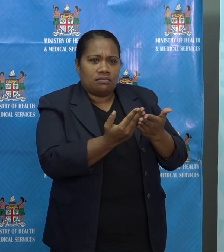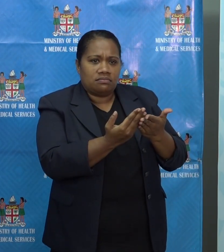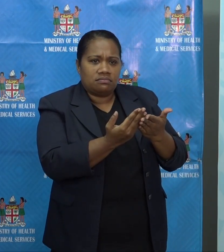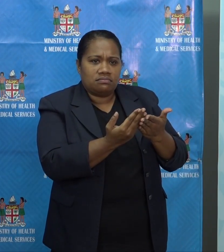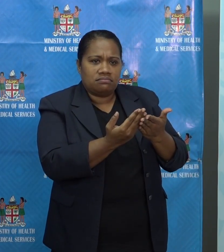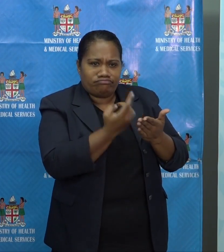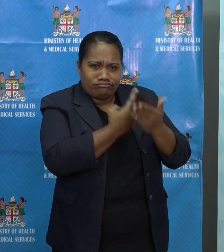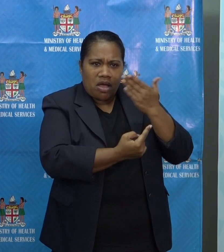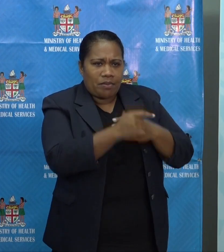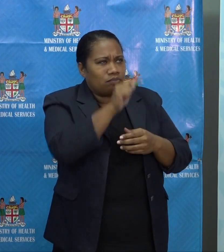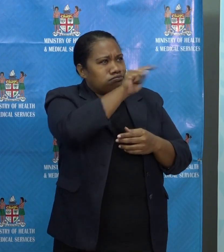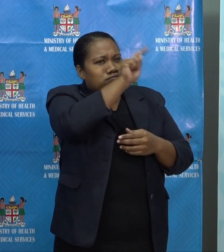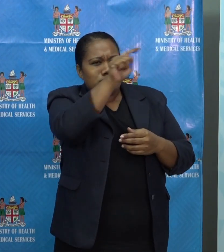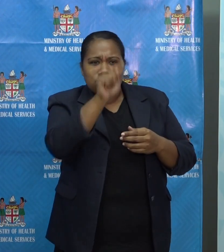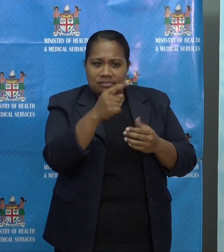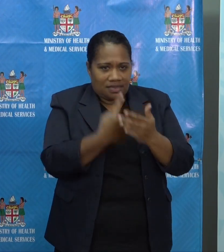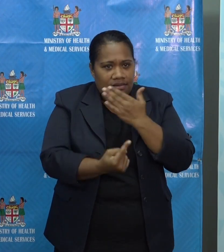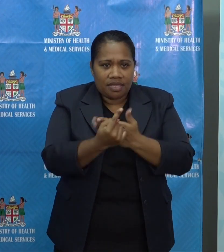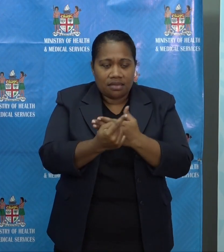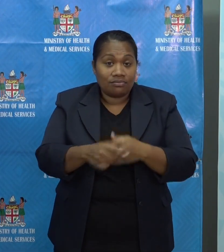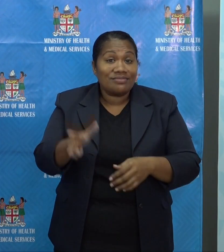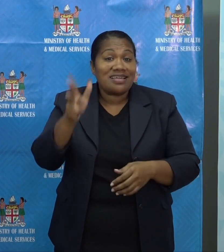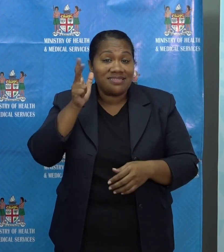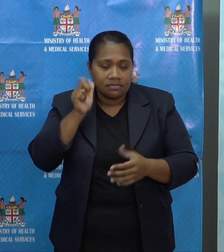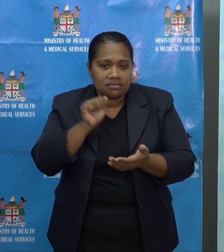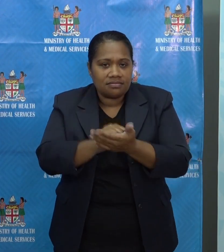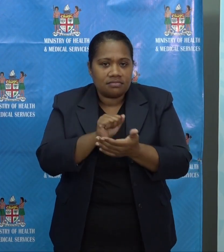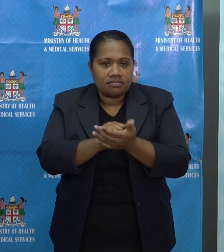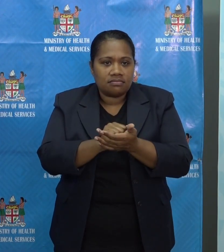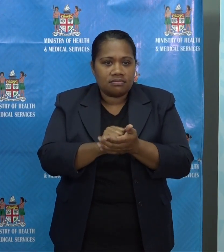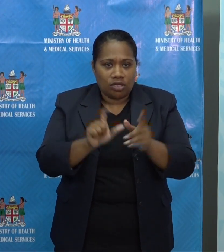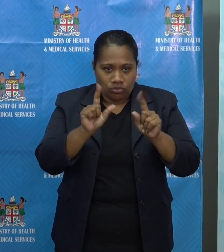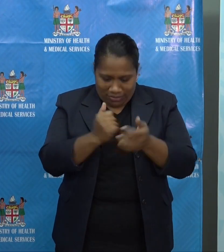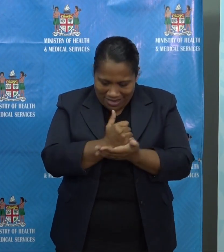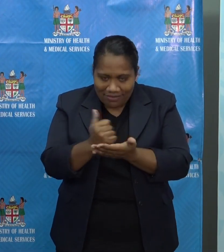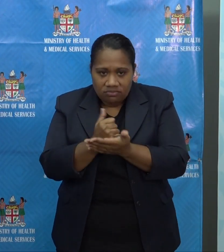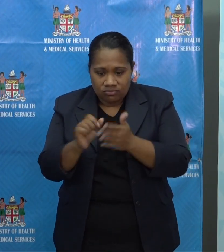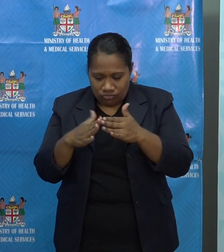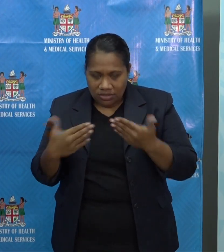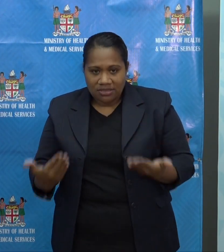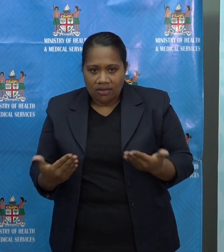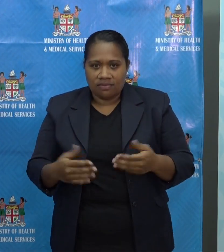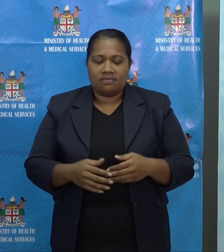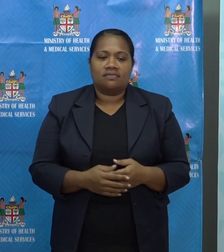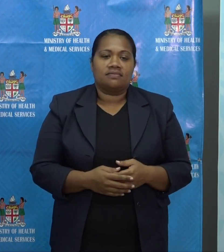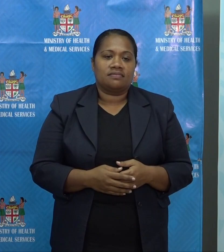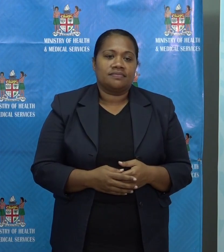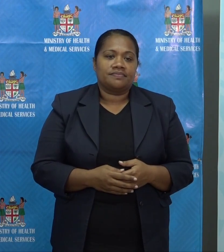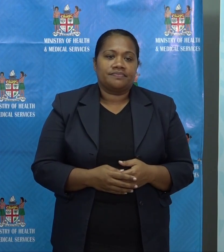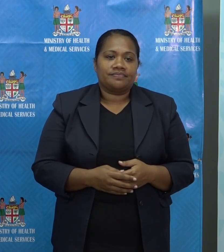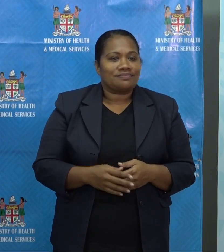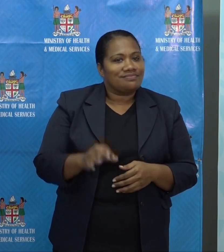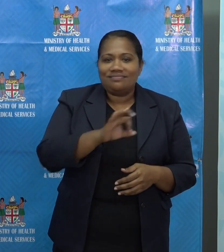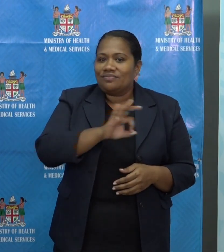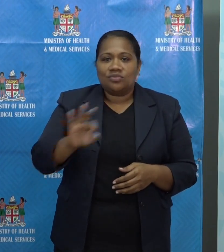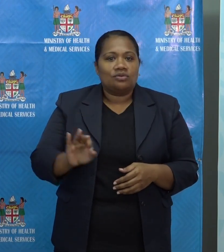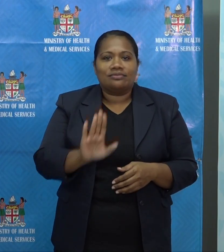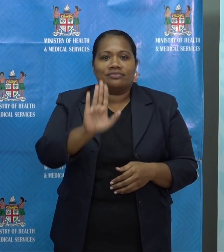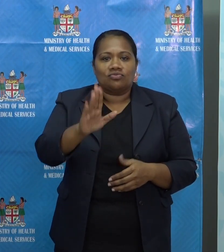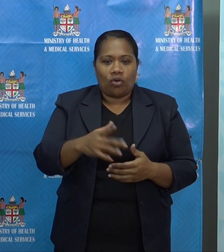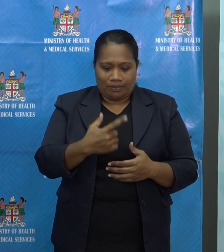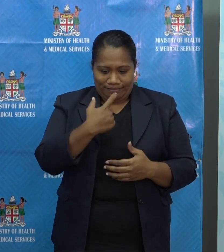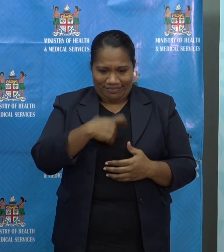Listen well, act now and don't let personal tragedy be your teacher.